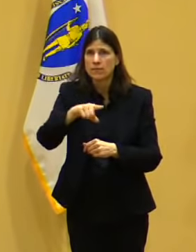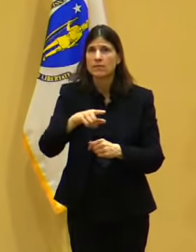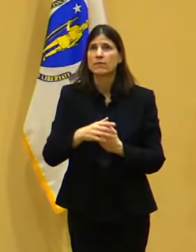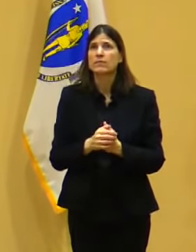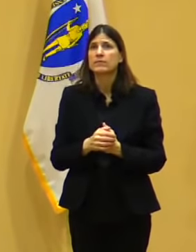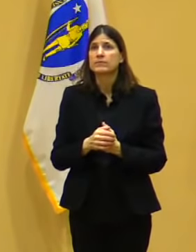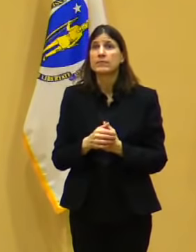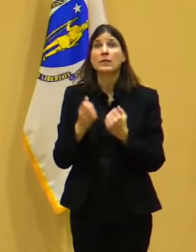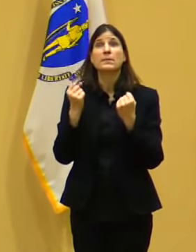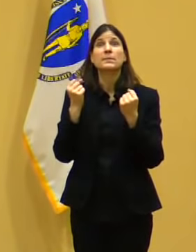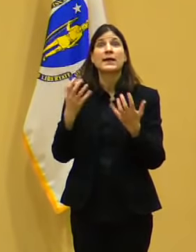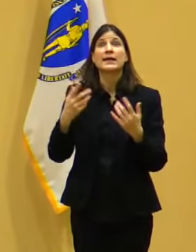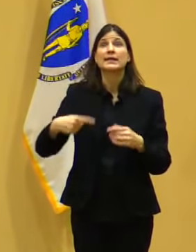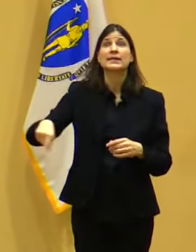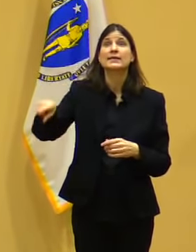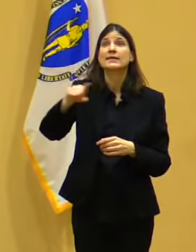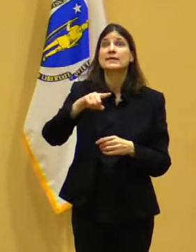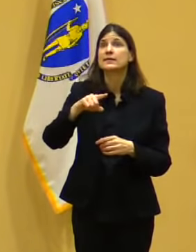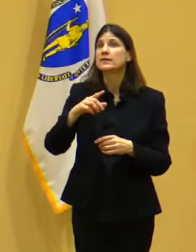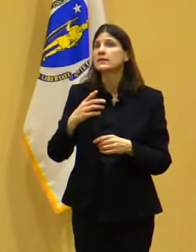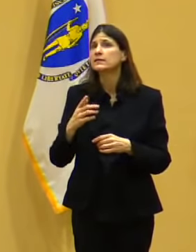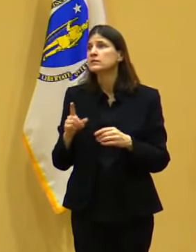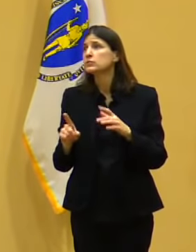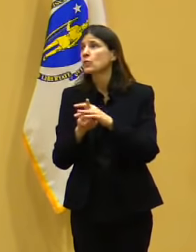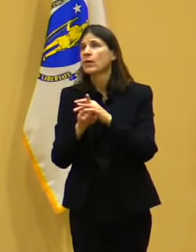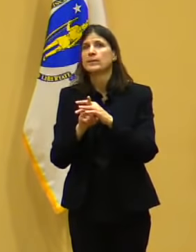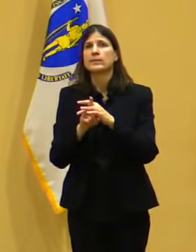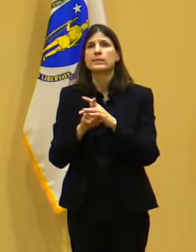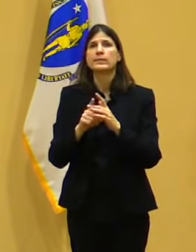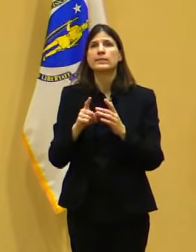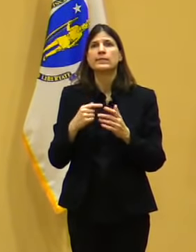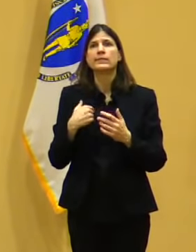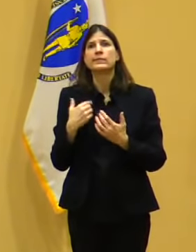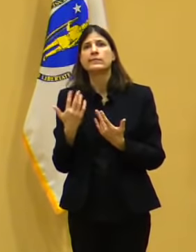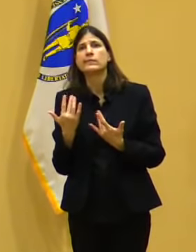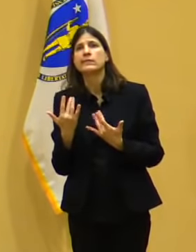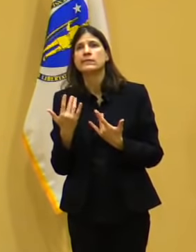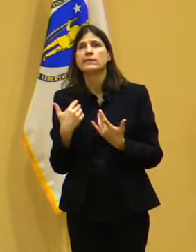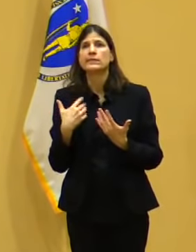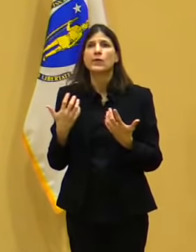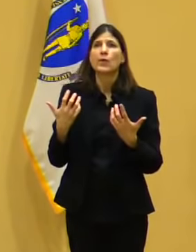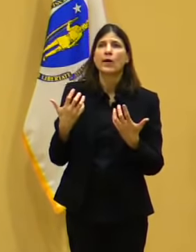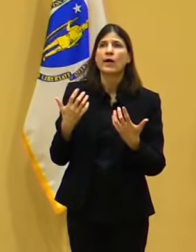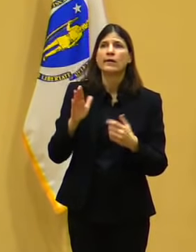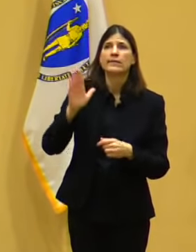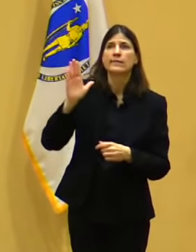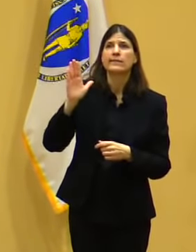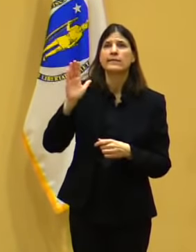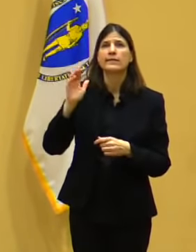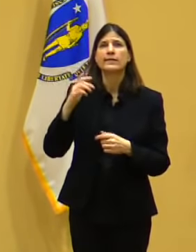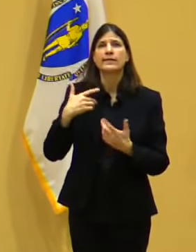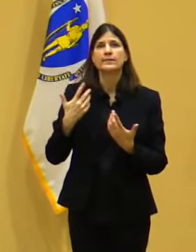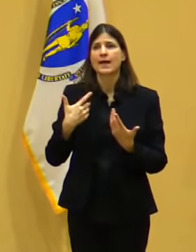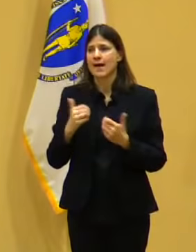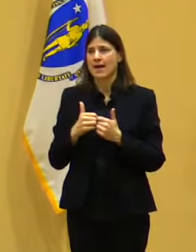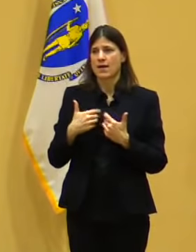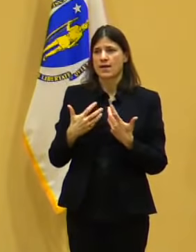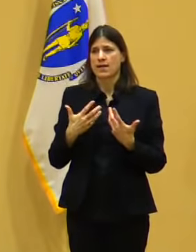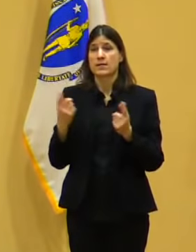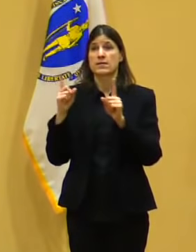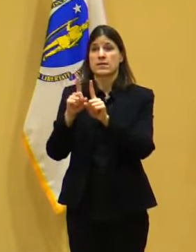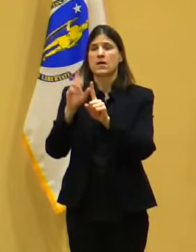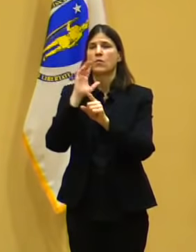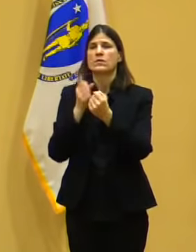sites knows that the vast majority of the people who are showing up at these sites are, in fact, the 75-year-old community